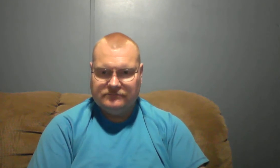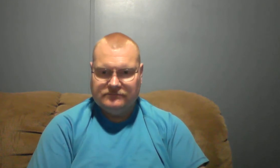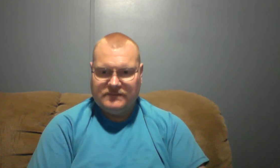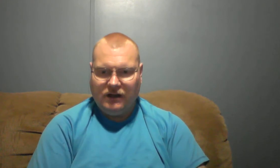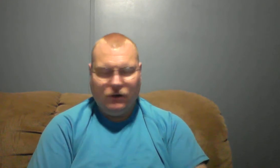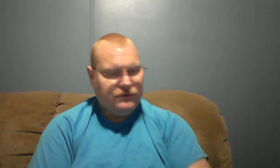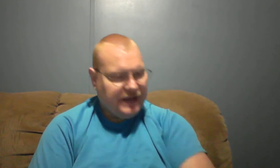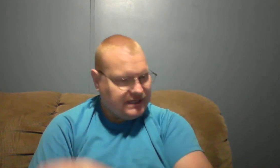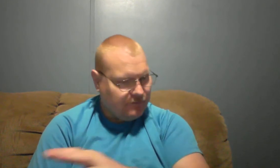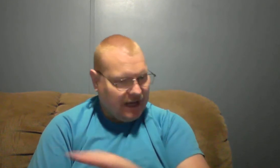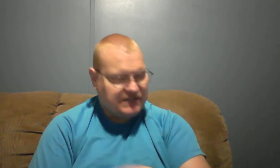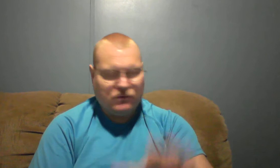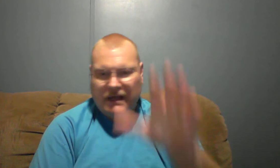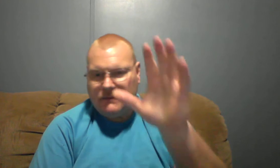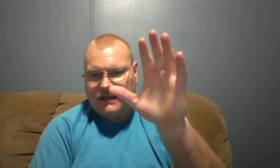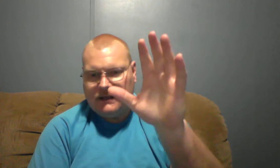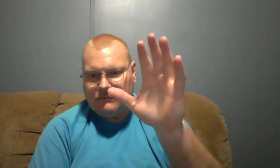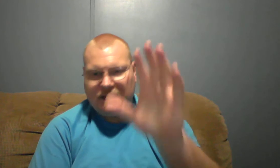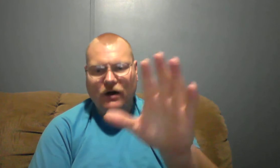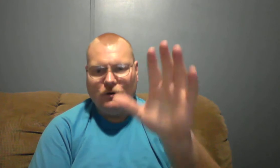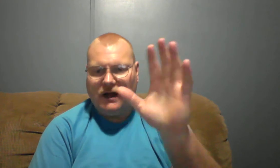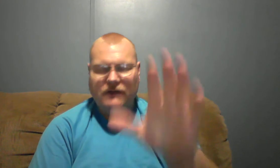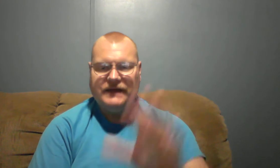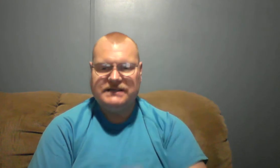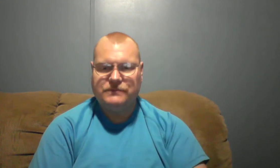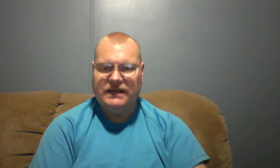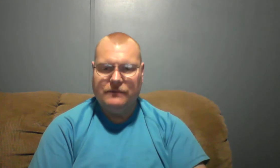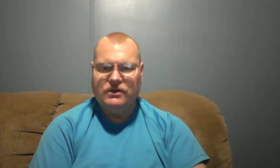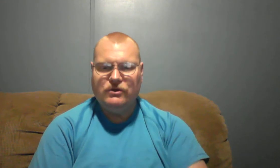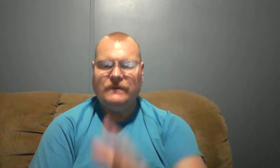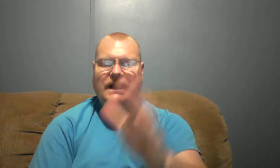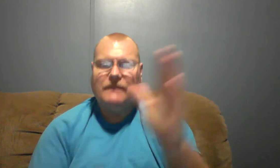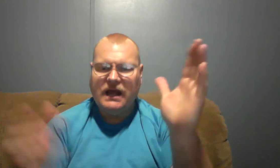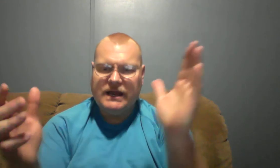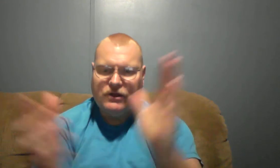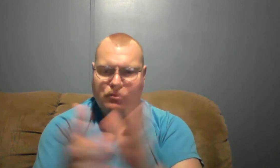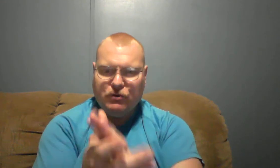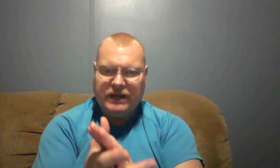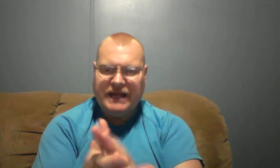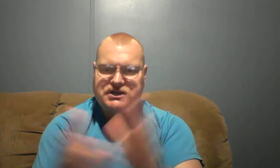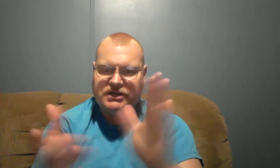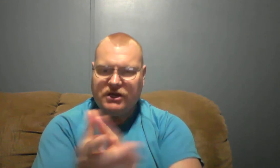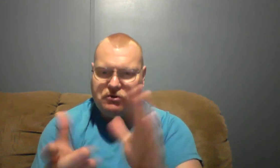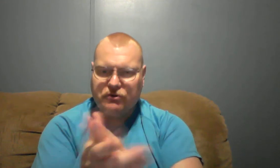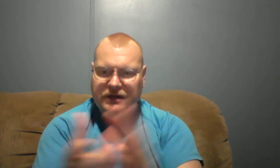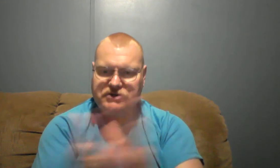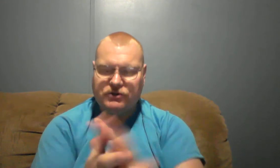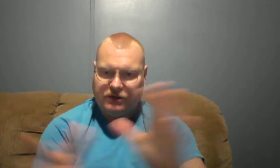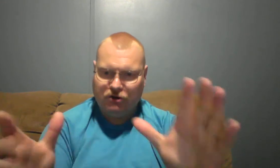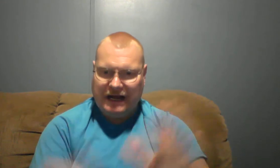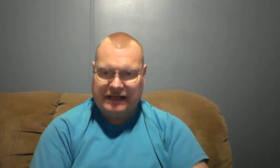Old things have passed away but behold all things have become new. You become a new creation a new creature in Christ.